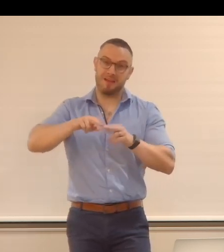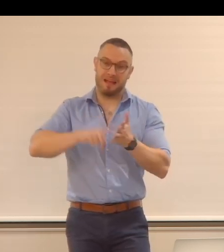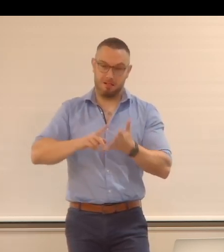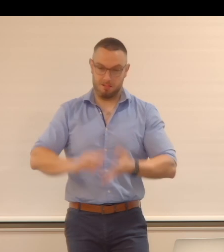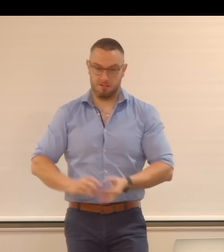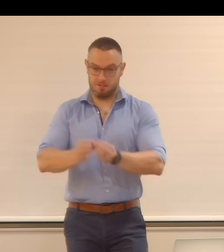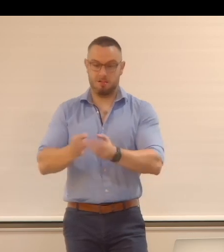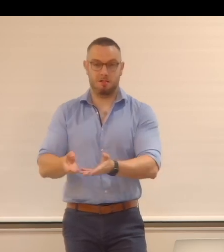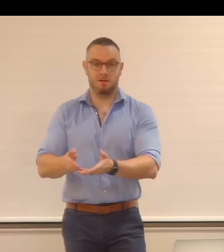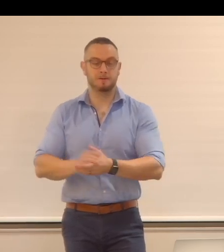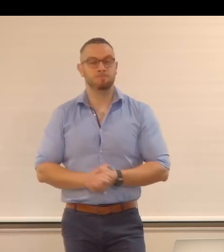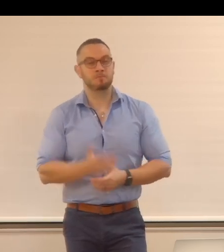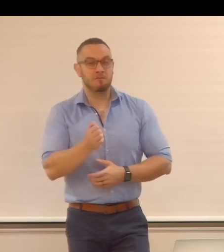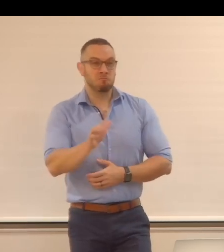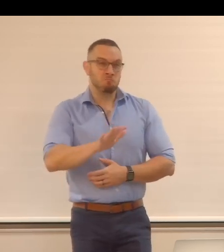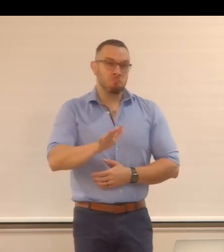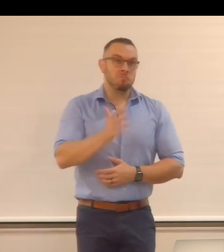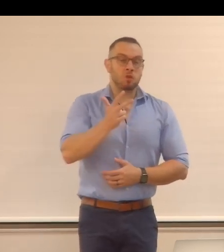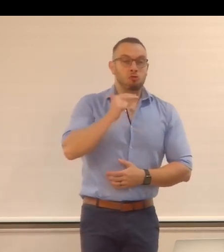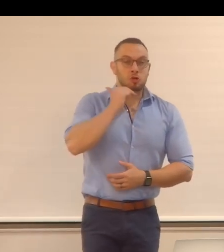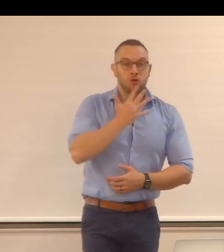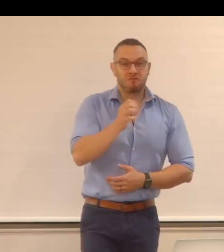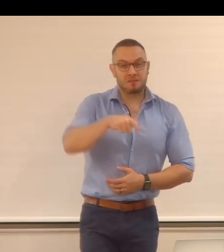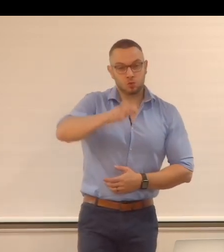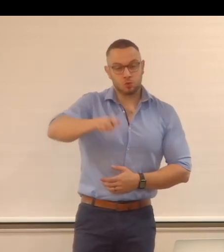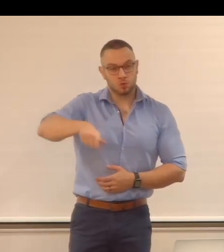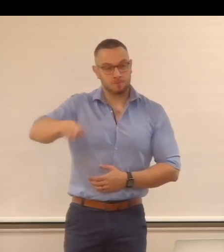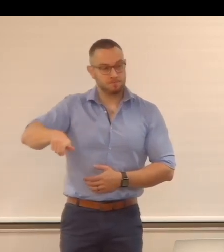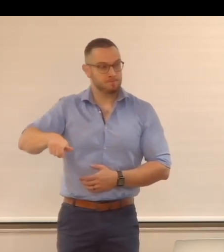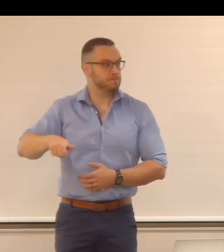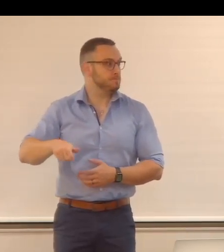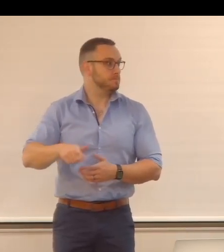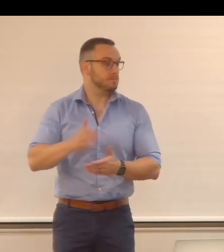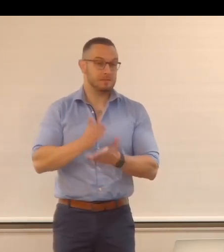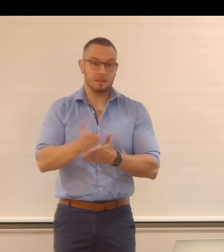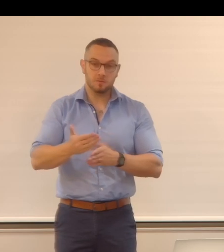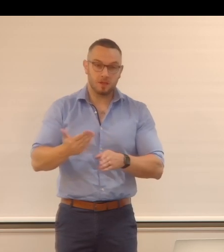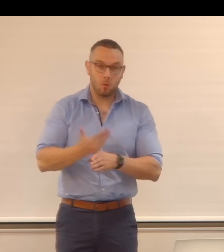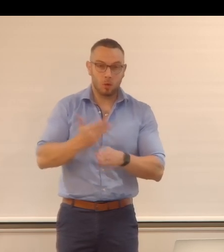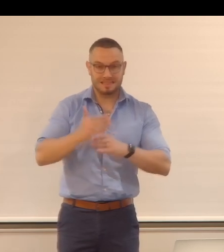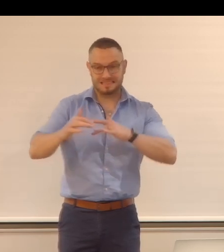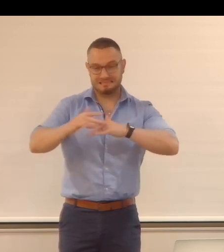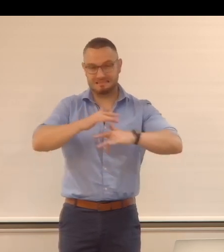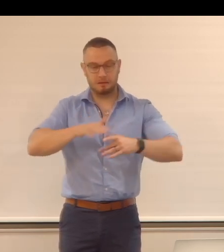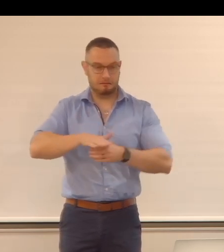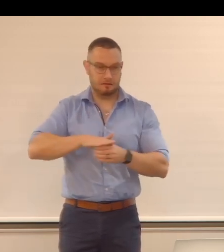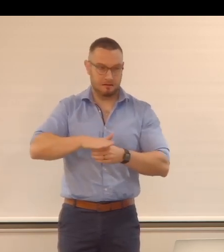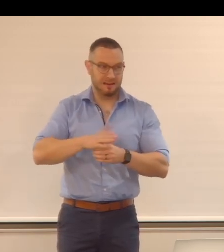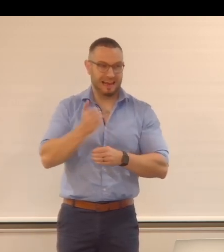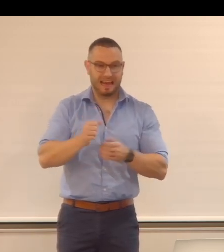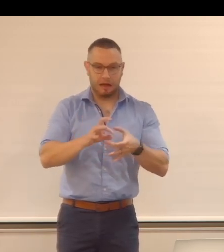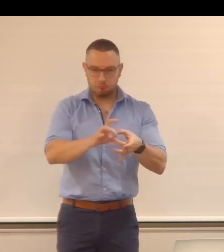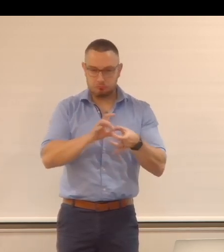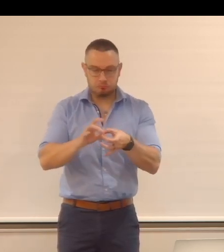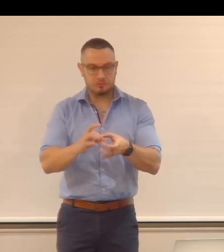We have about 350 students that are working in the space domain. They have associations.